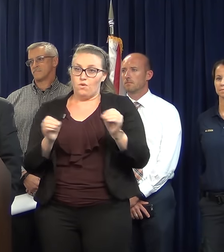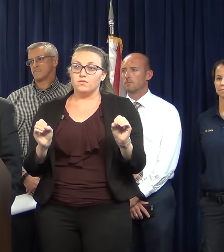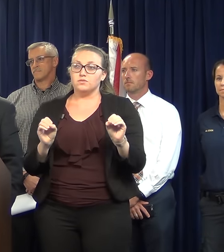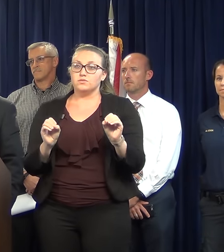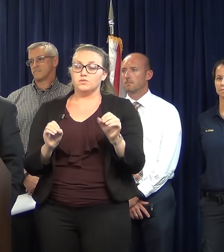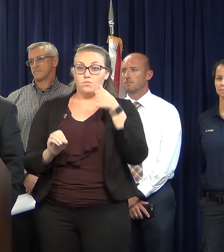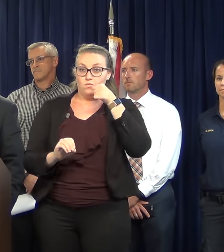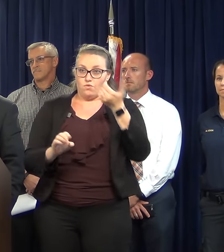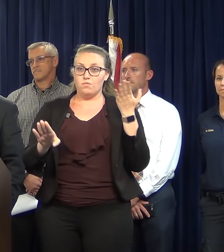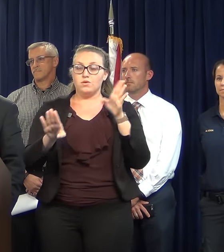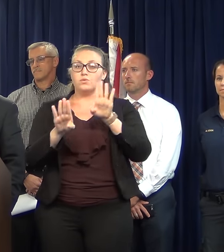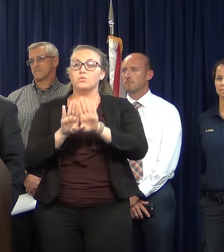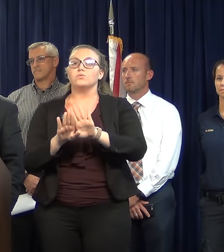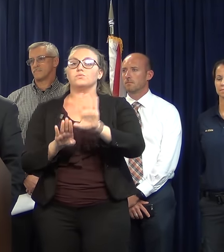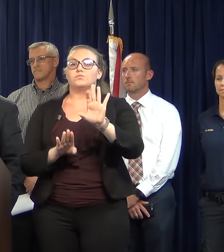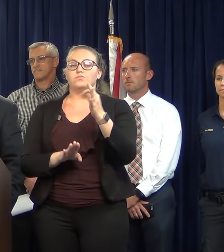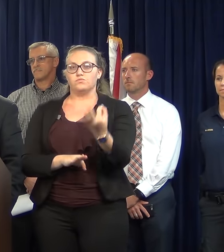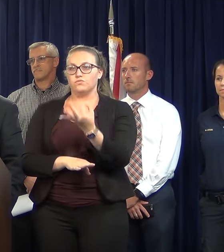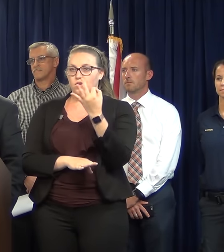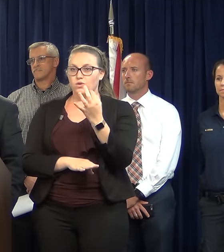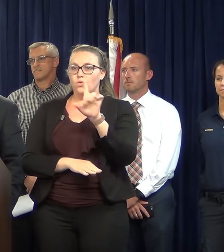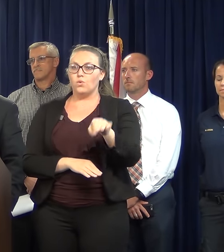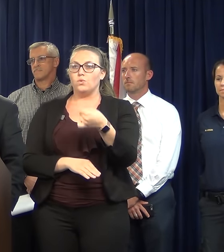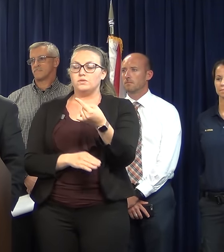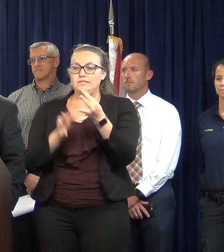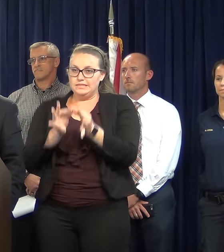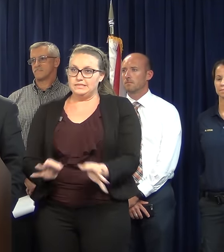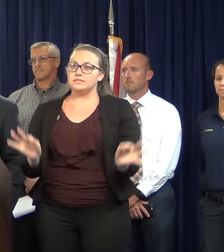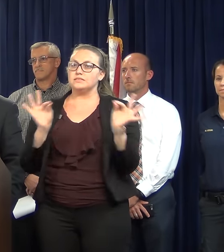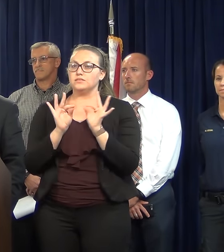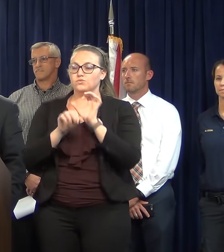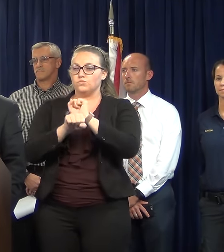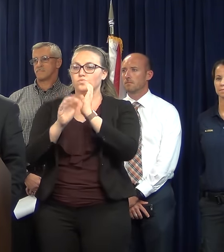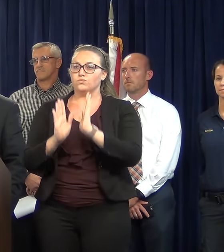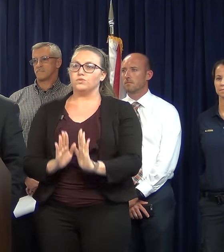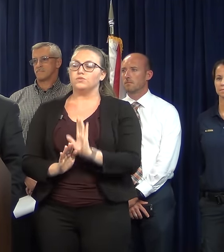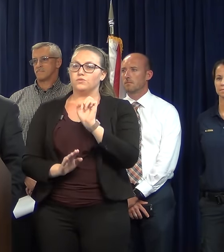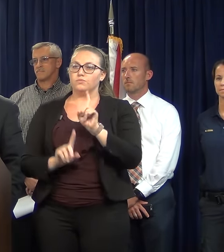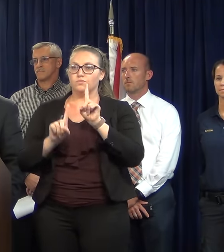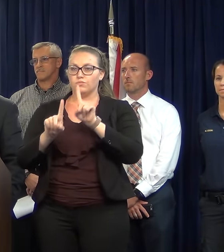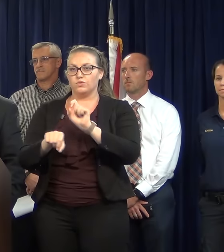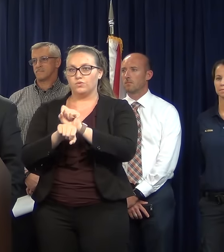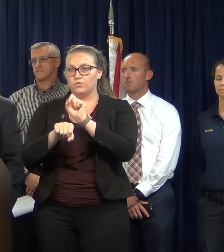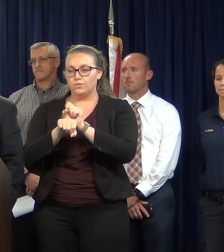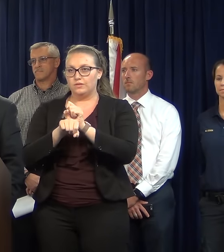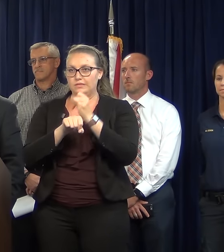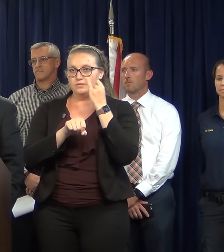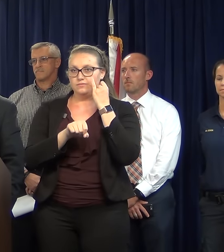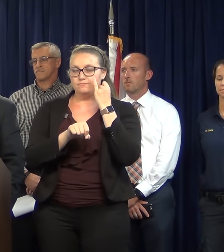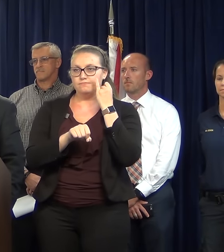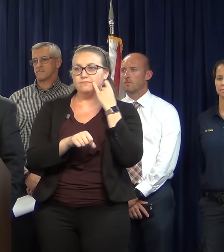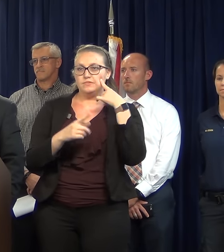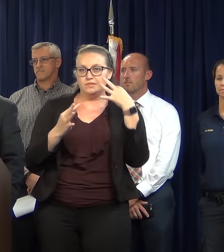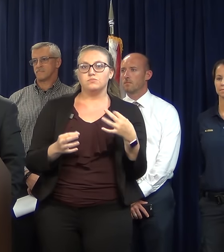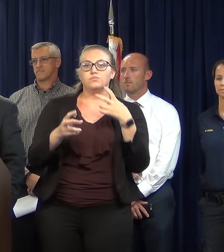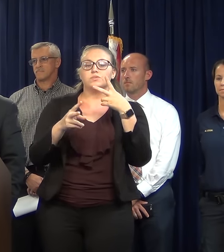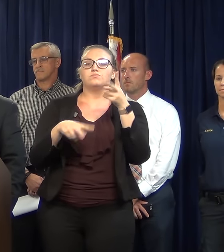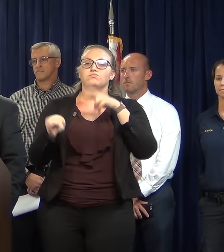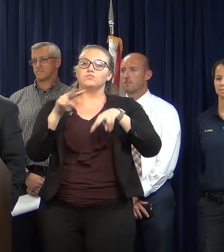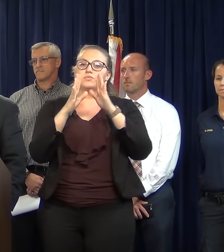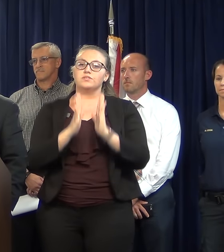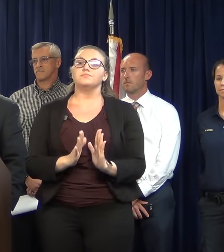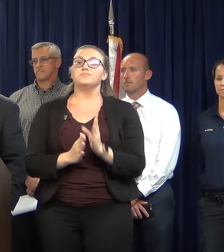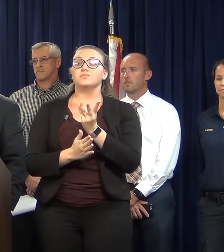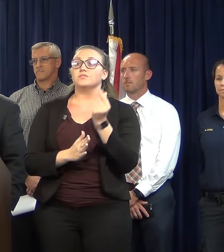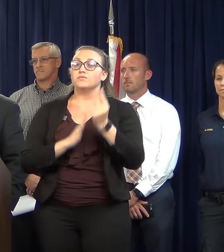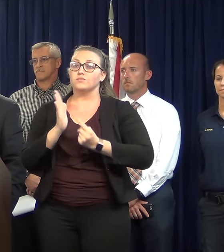tomorrow on Friday. Only essential personnel should report to work as directed by their supervisors. A few hours ago,